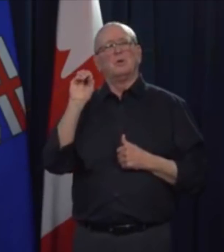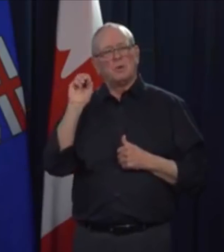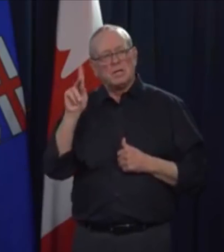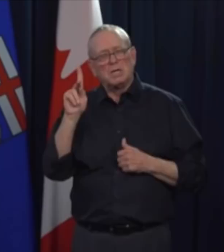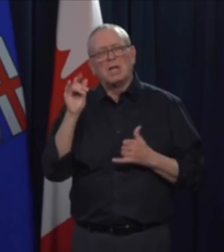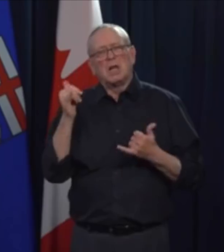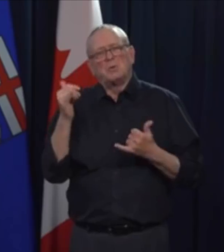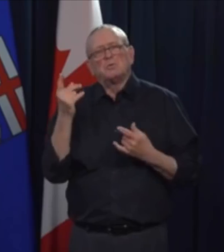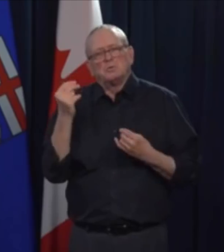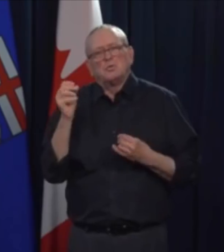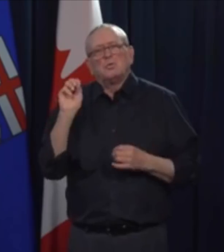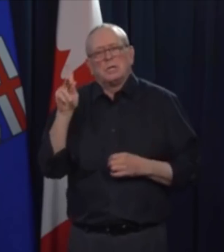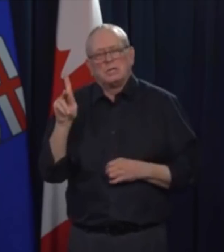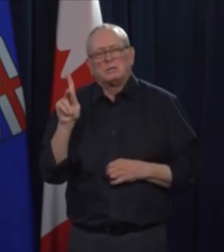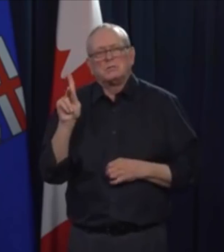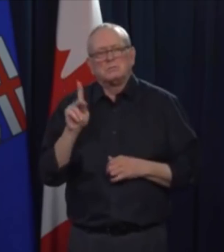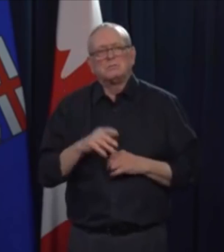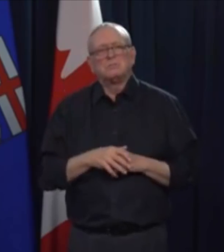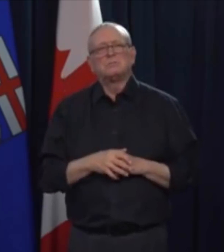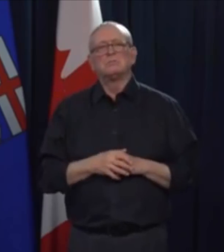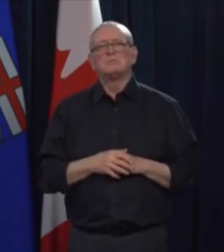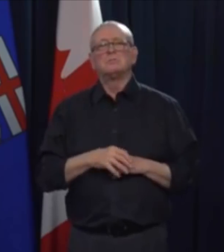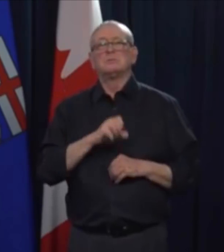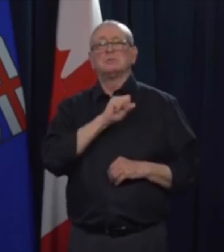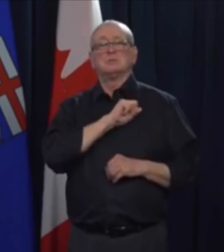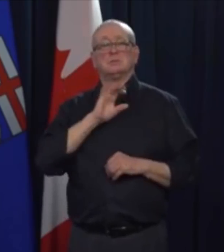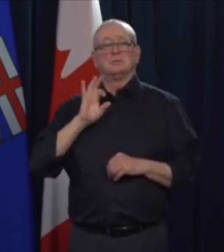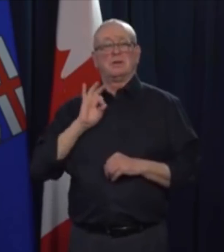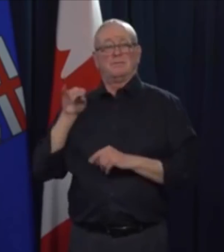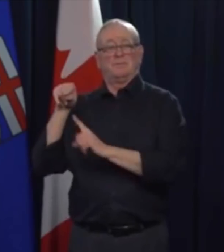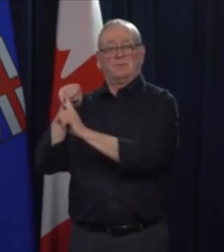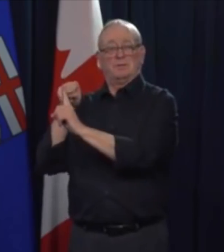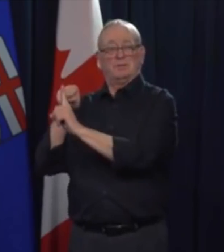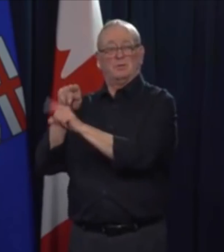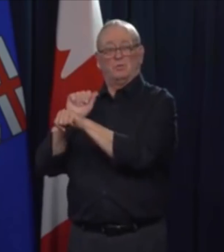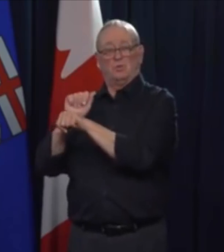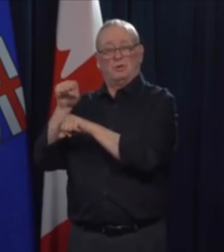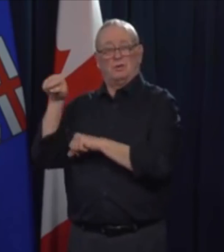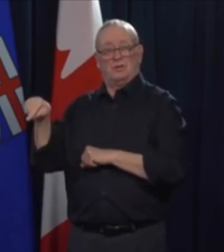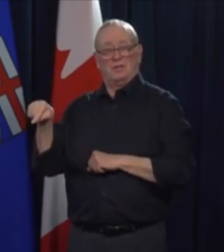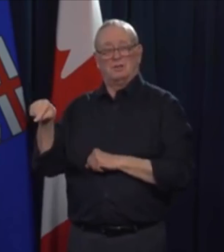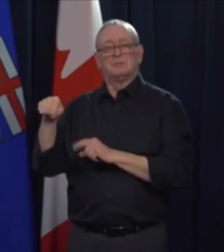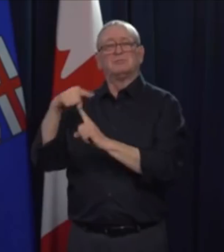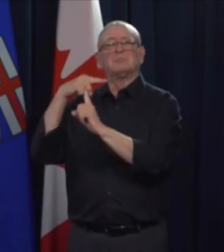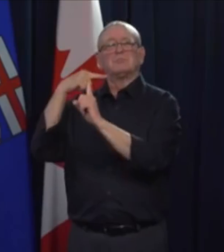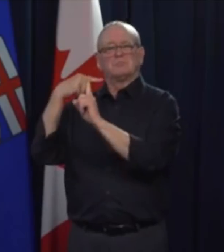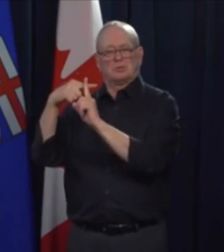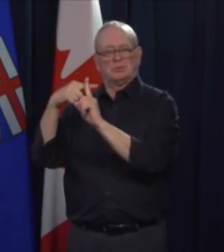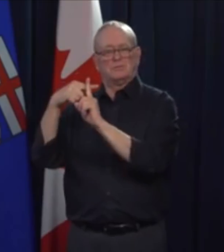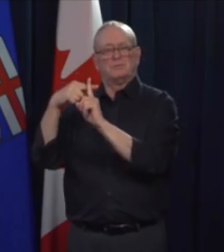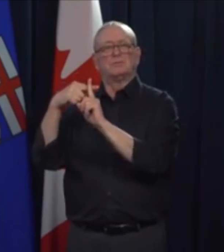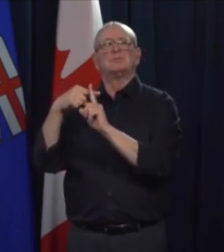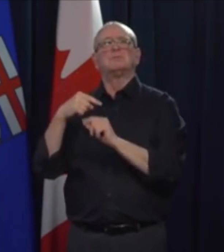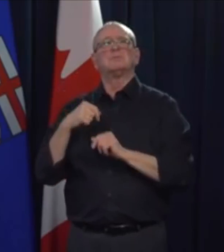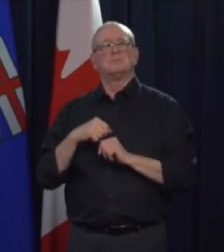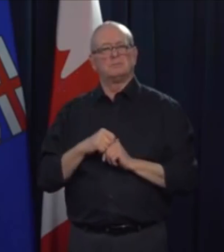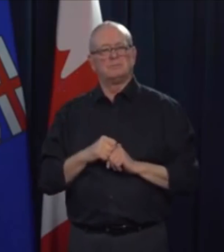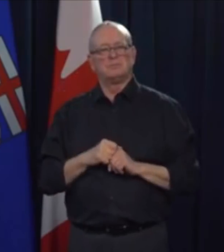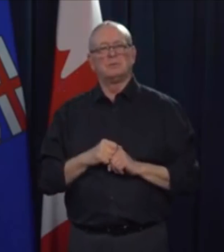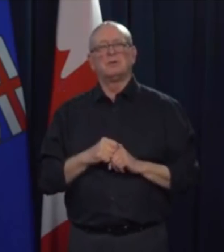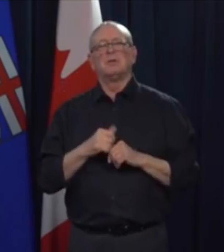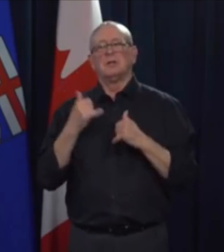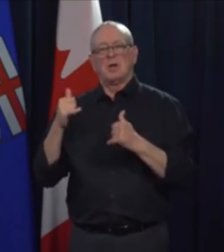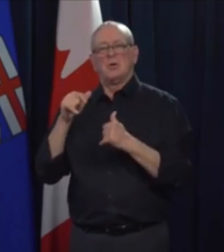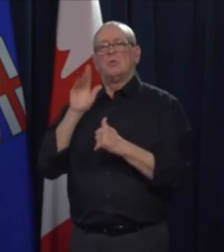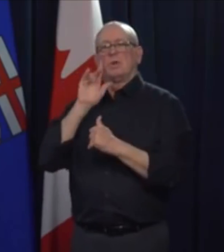Staff who were in contact with residents who tested positive will be identified and isolated. News of this